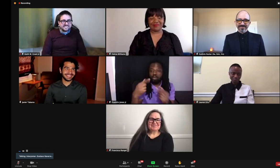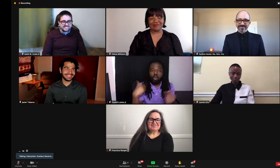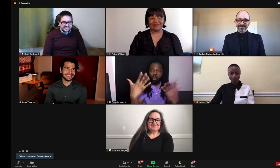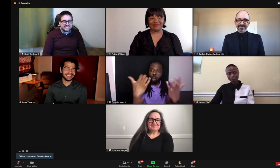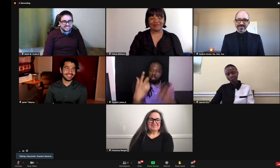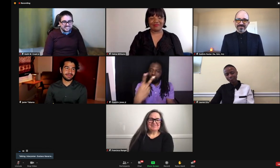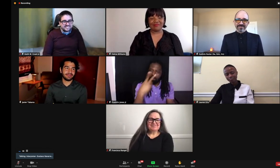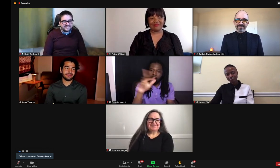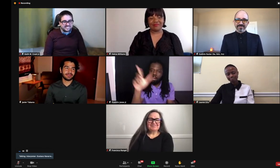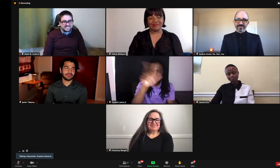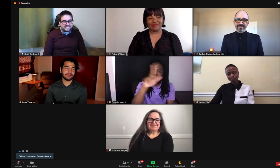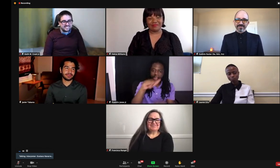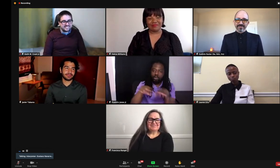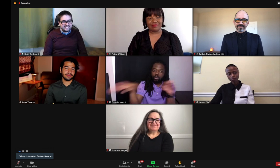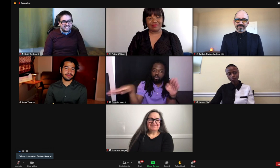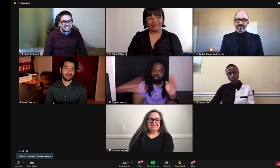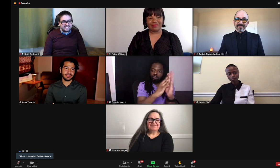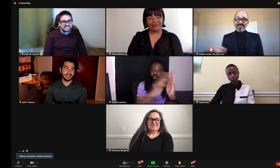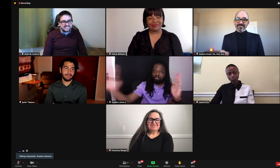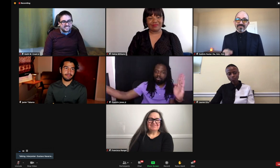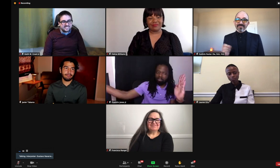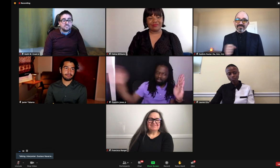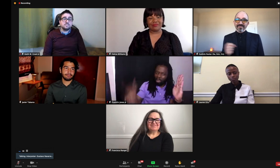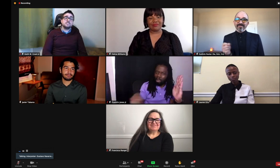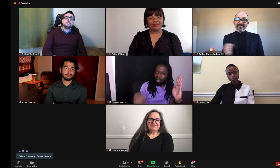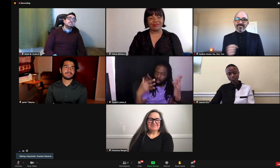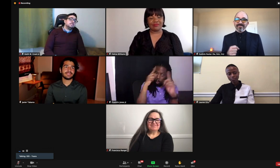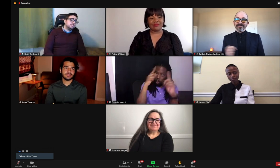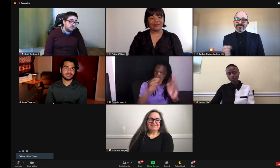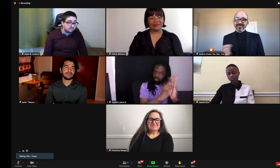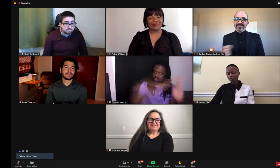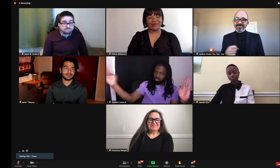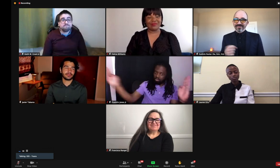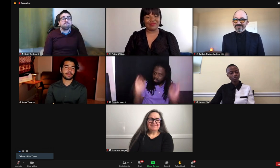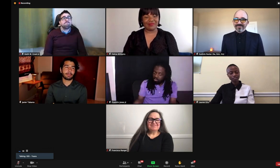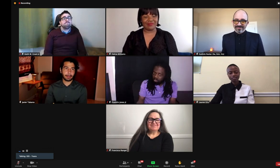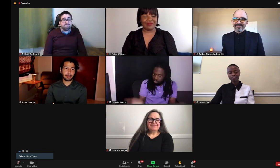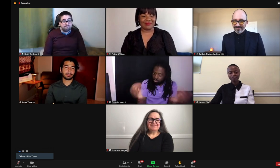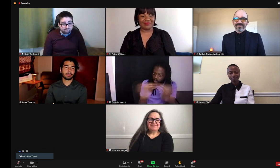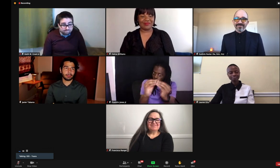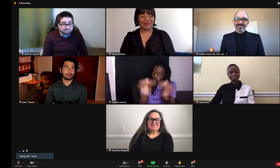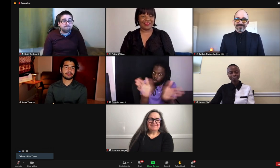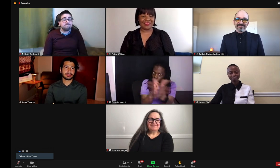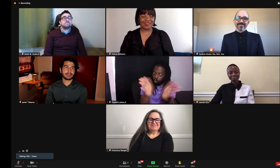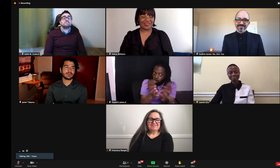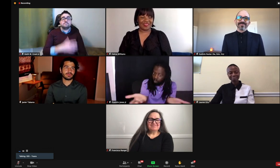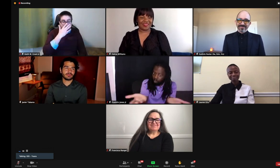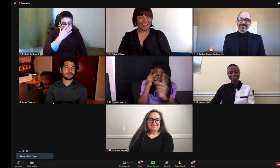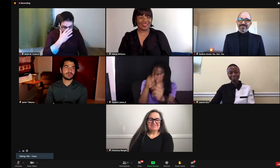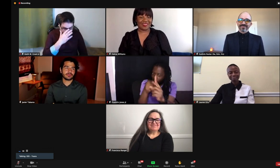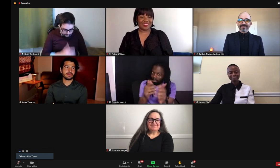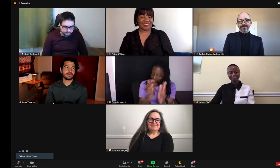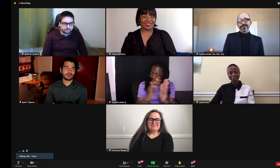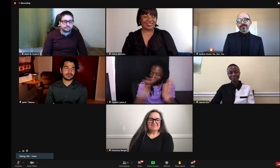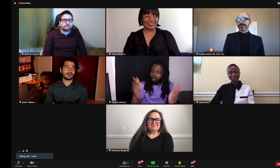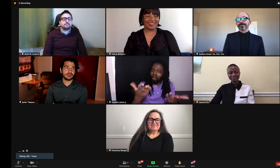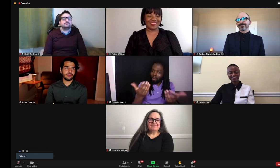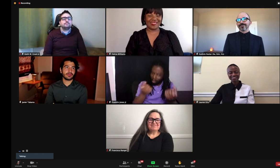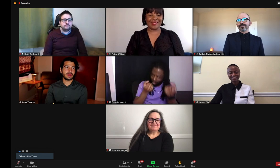oh, Franklin, go for it. Yeah. Just a quick answer. I want to see a library, a volume of these storybooks in sign